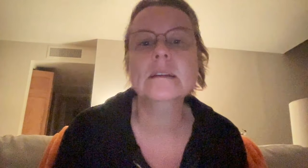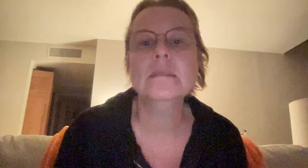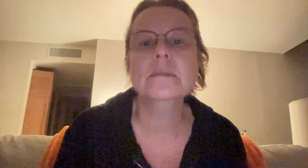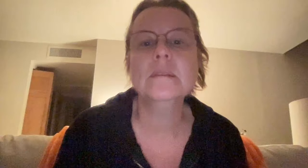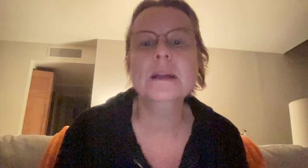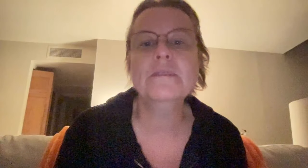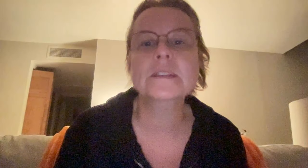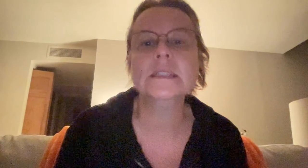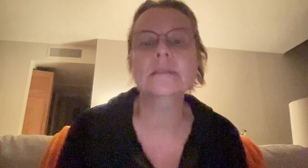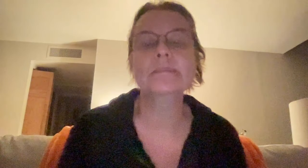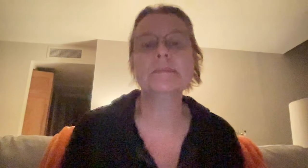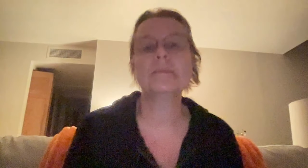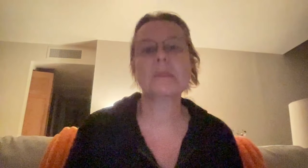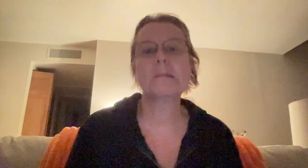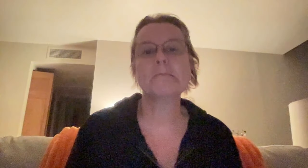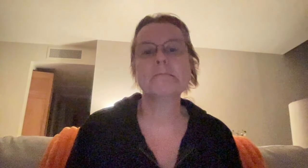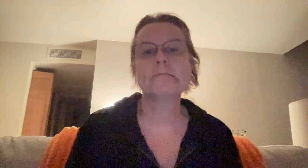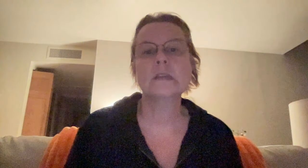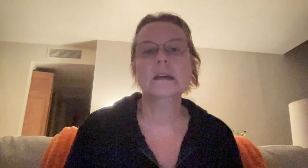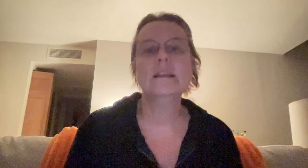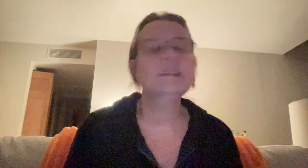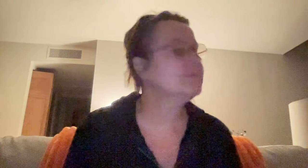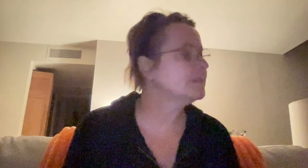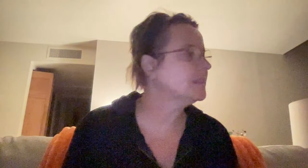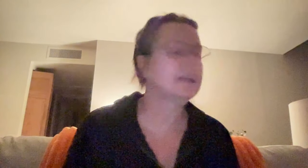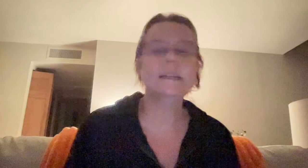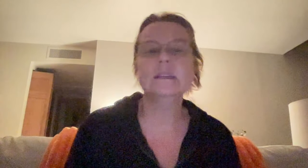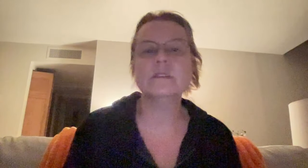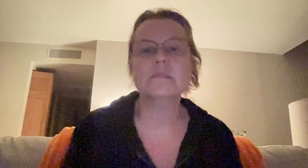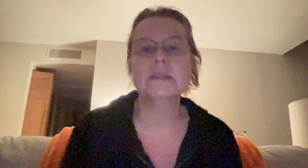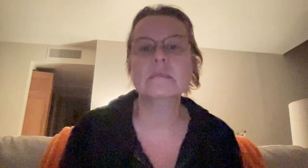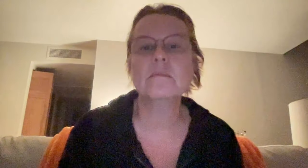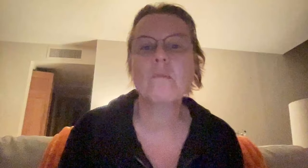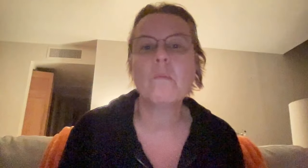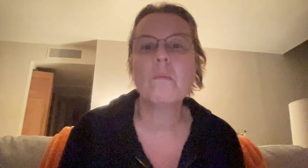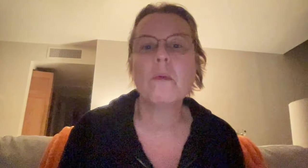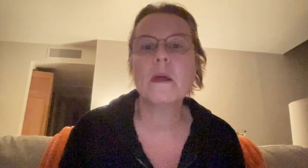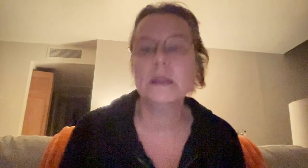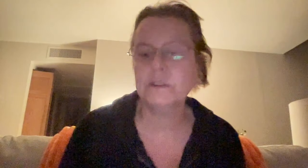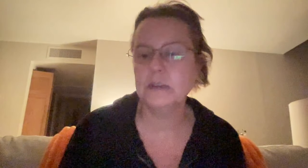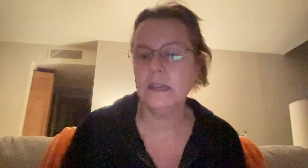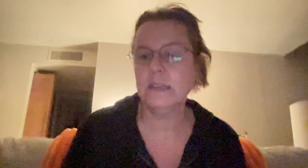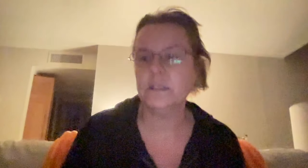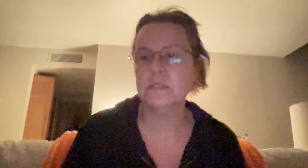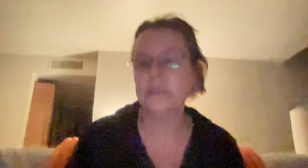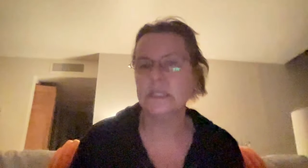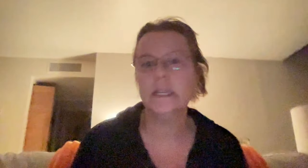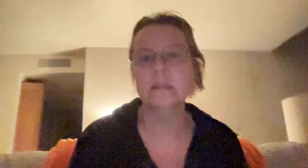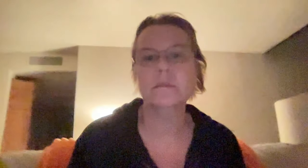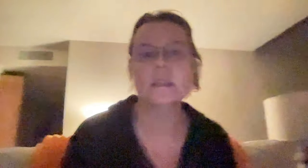am I fuzzy? I think it must be the lighting or something. I'm not doing anything too sophisticated with